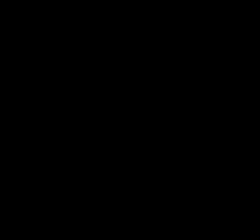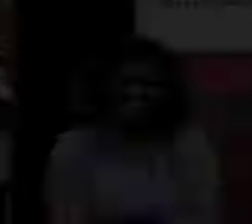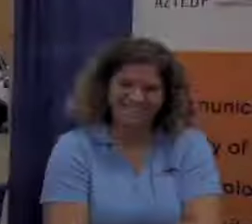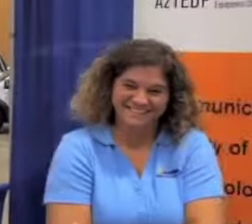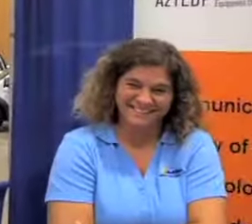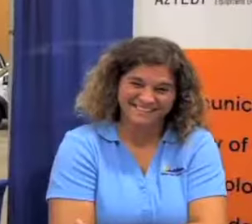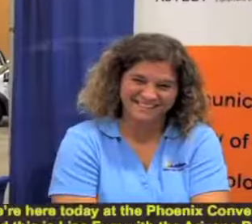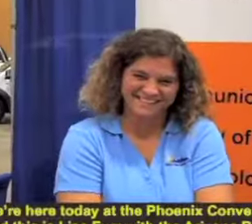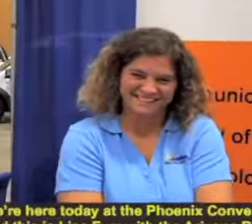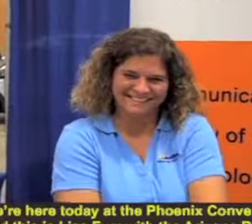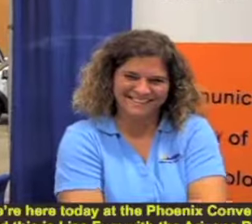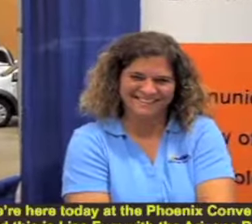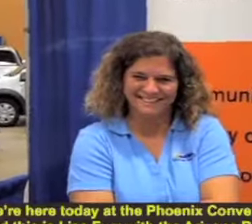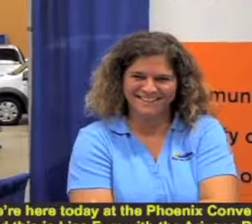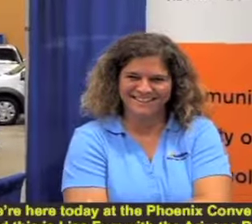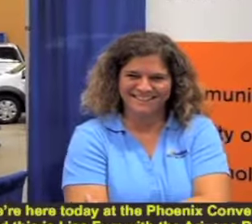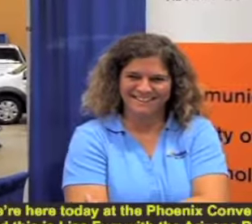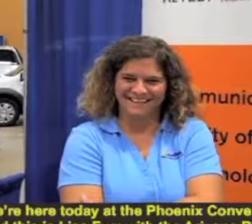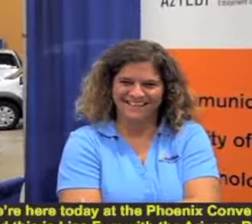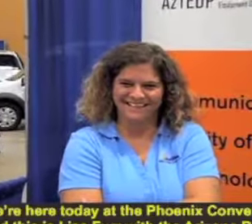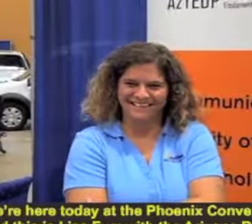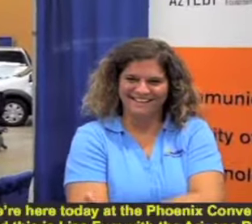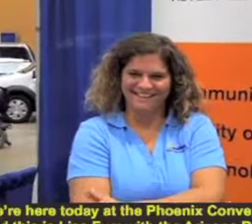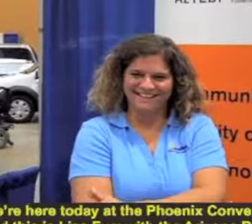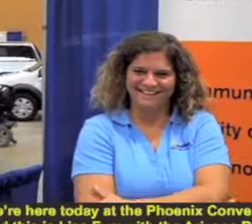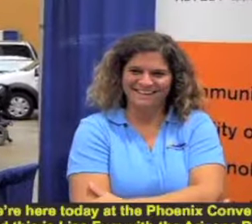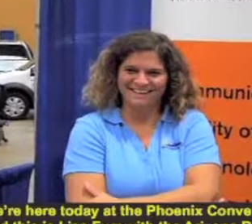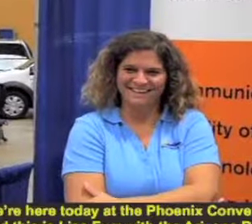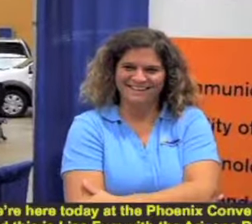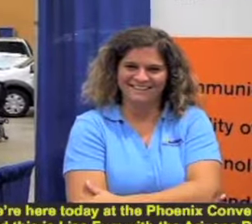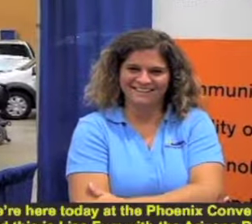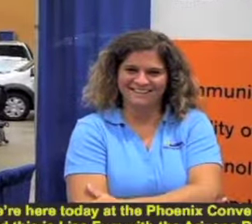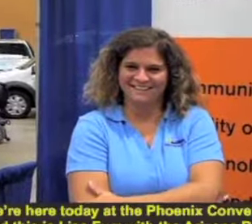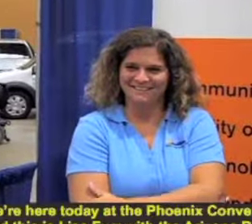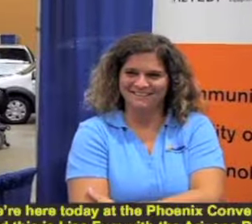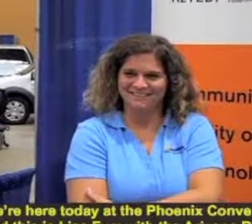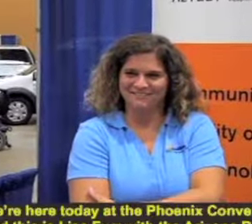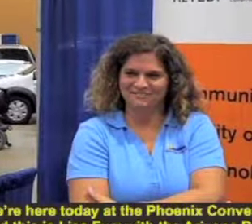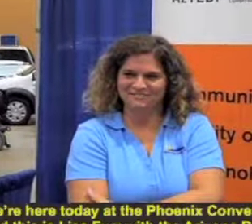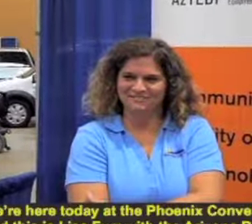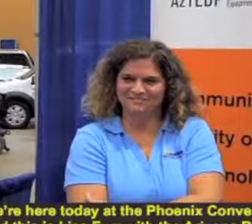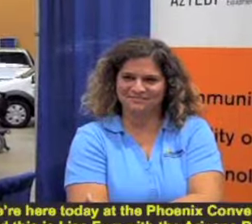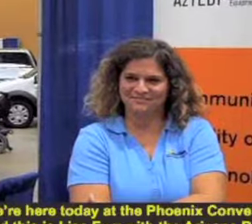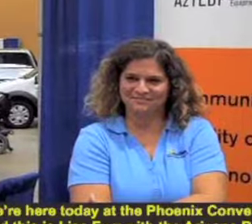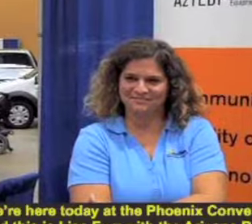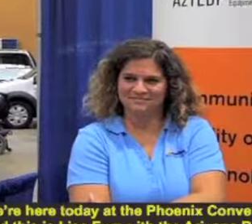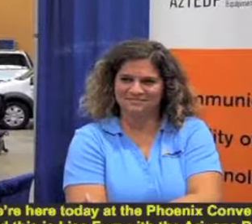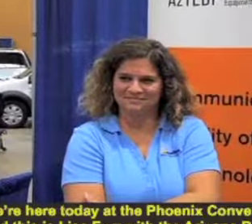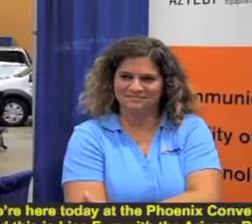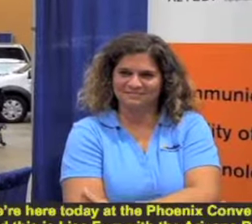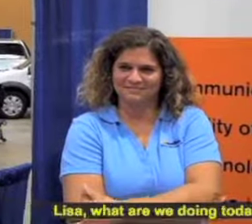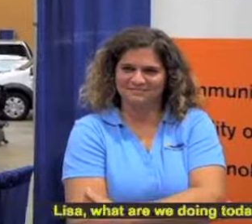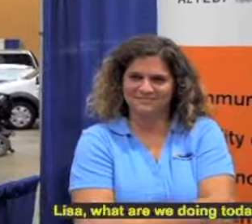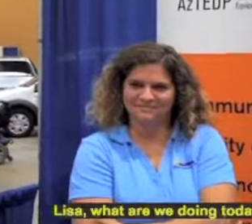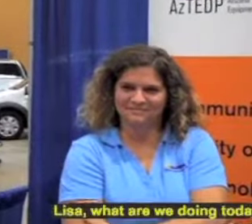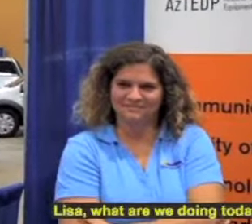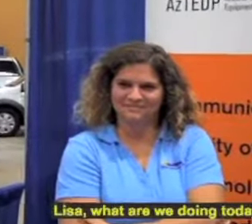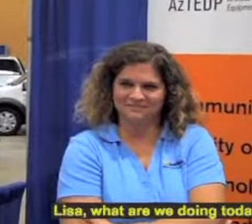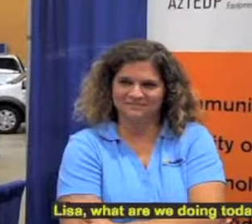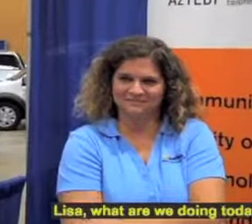We're here today at the Phoenix Convention Center and this is Lisa Furr with the Arizona Relay Service. Lisa, what are